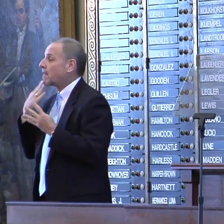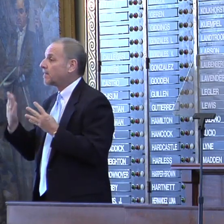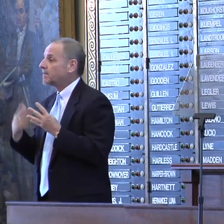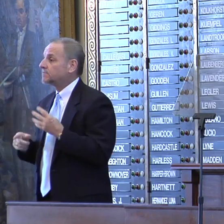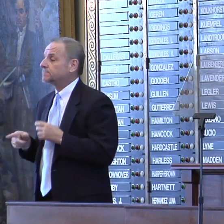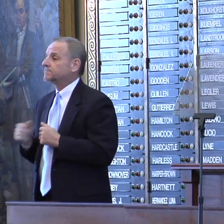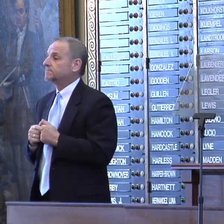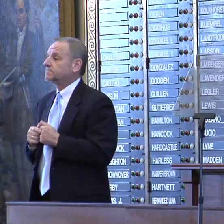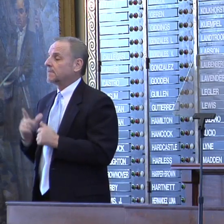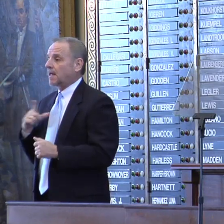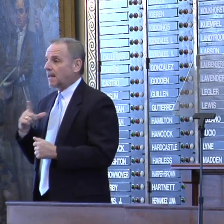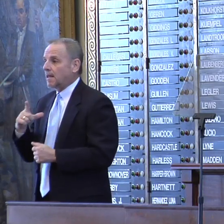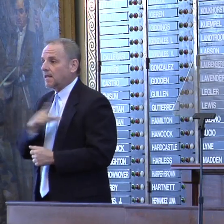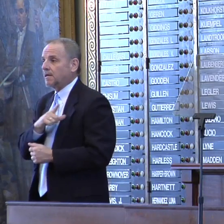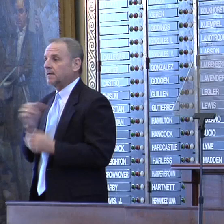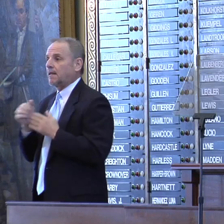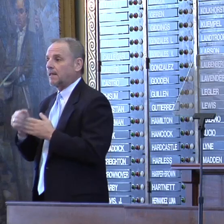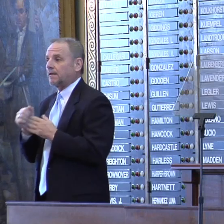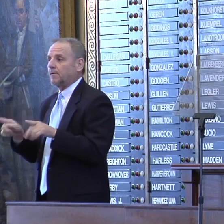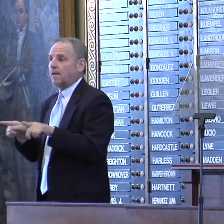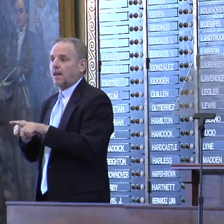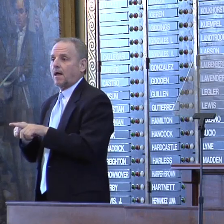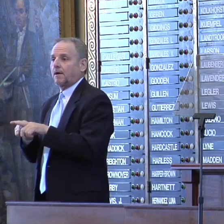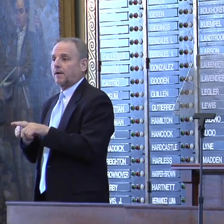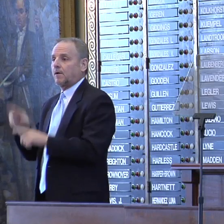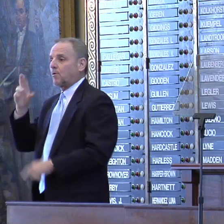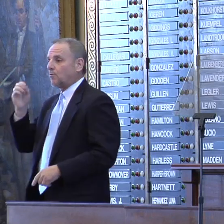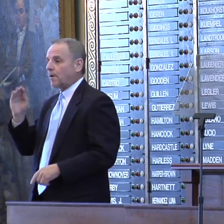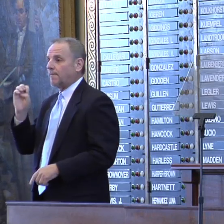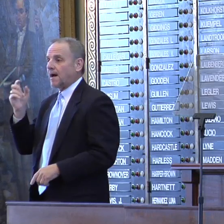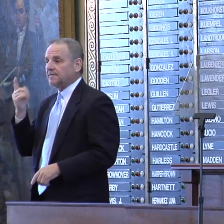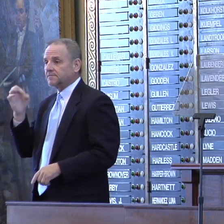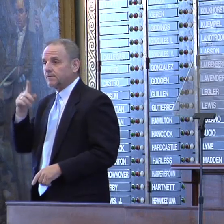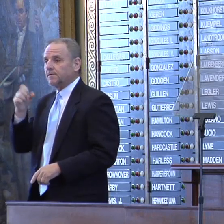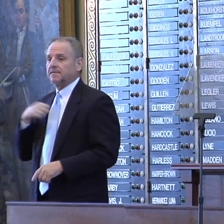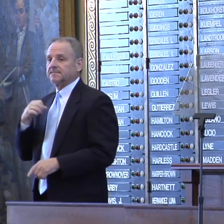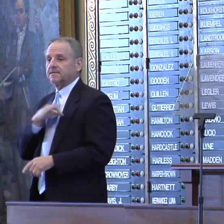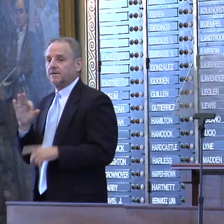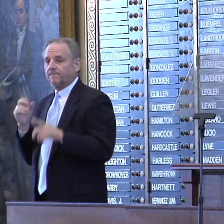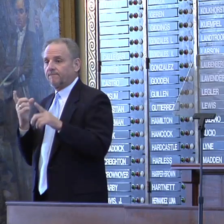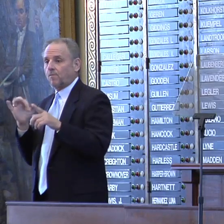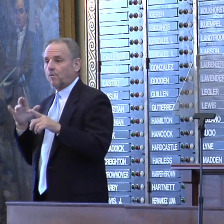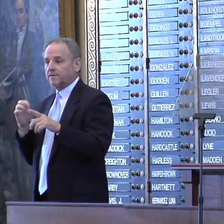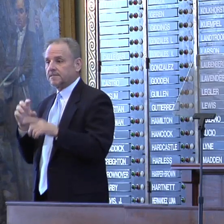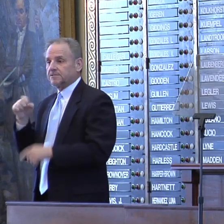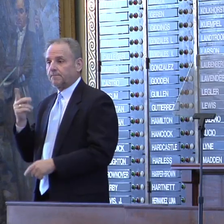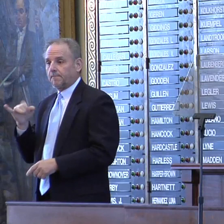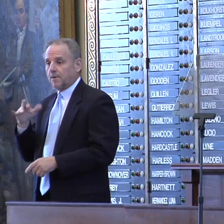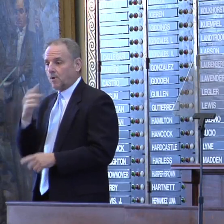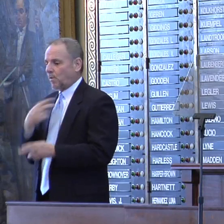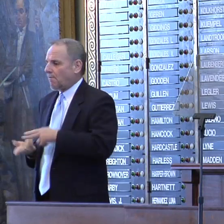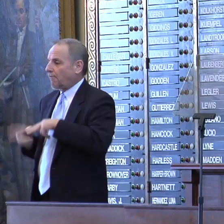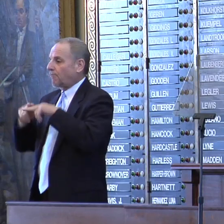to legislated leaders like Rob Eisler and Senator Florence Shapiro, we've